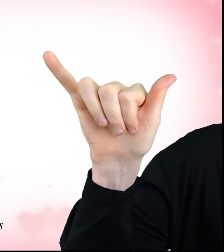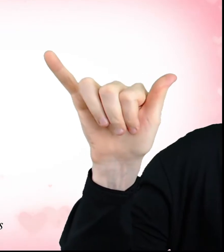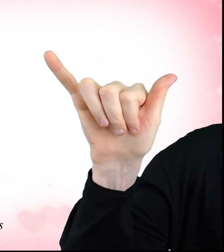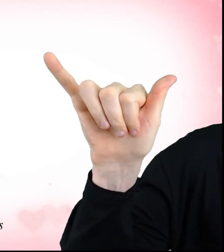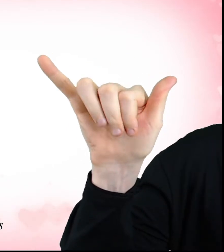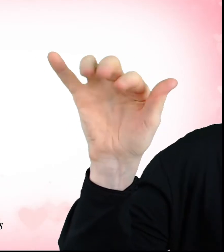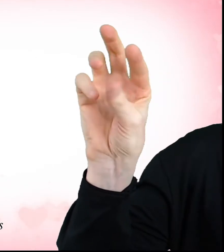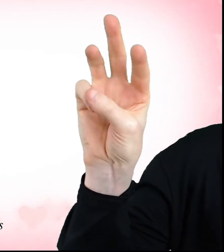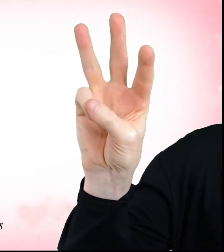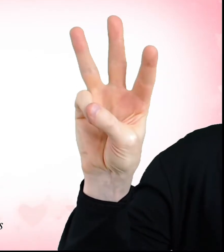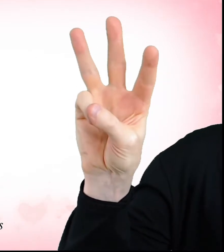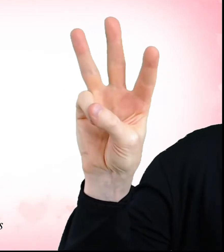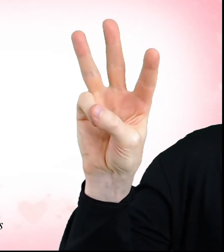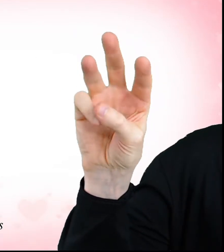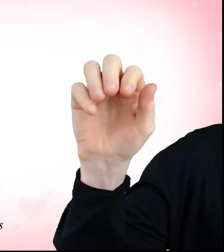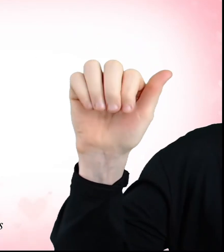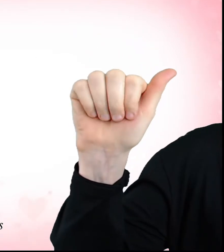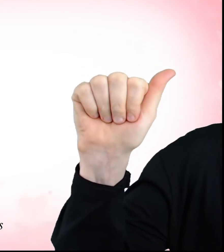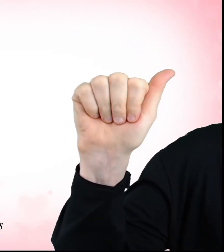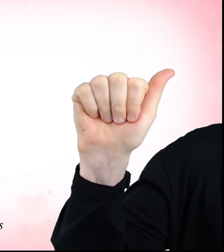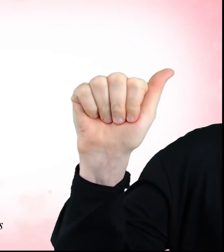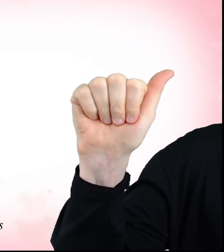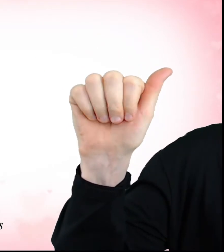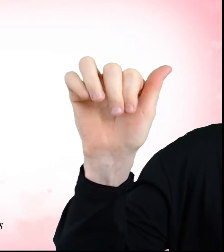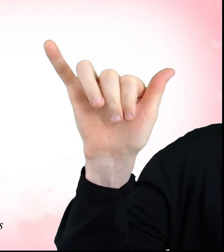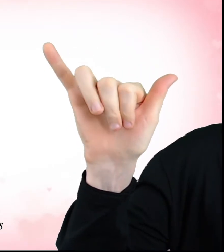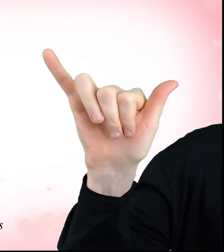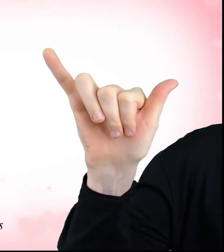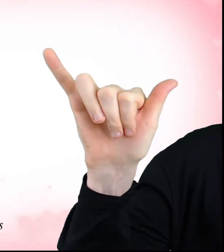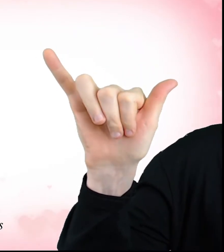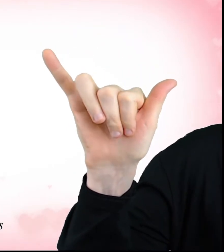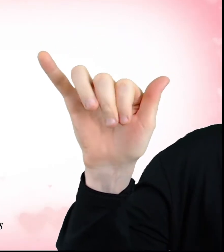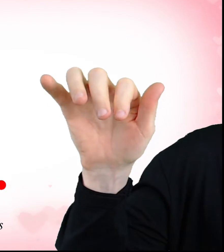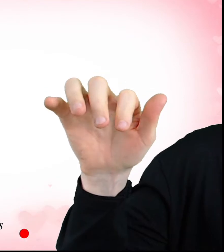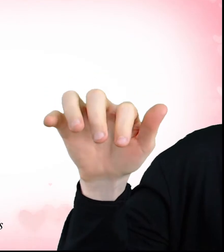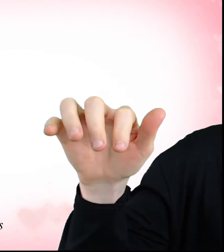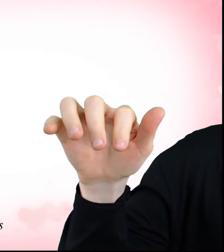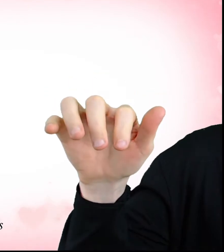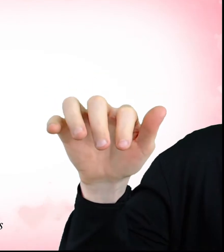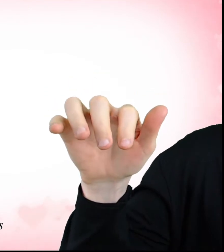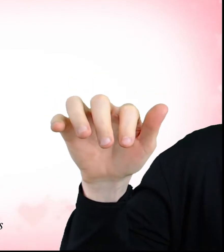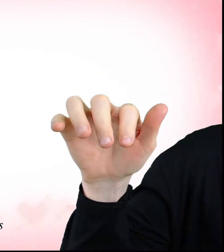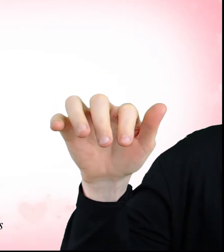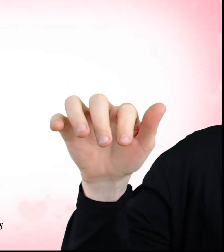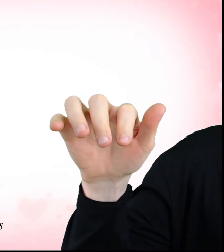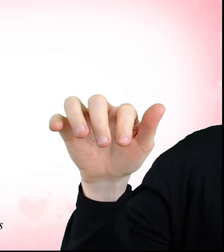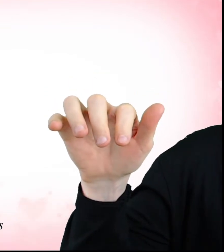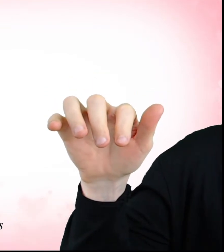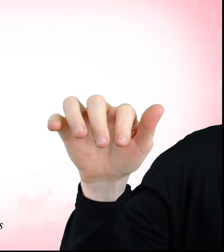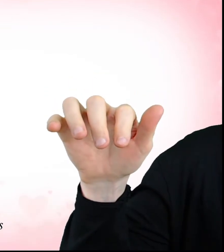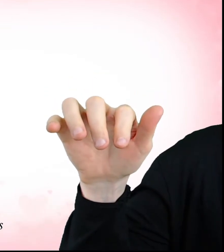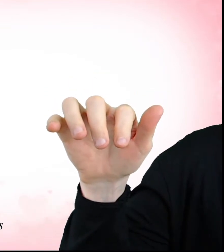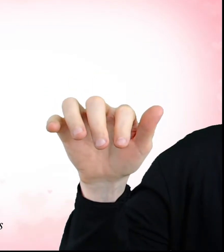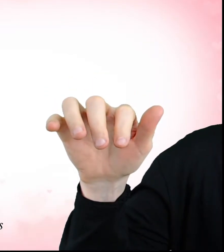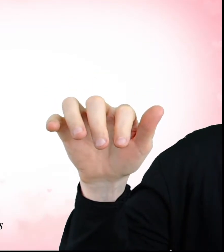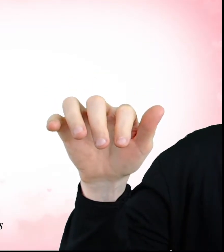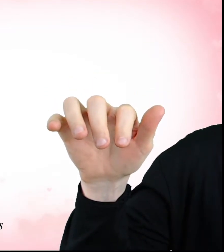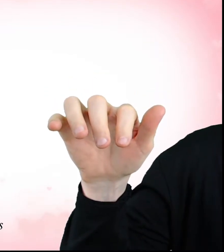The Milky Way, we're renegading, yeah, yeah, yeah, yeah, yeah I got you, moonlight, you're my